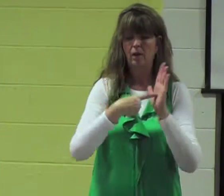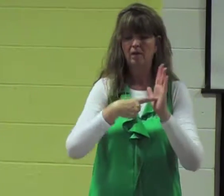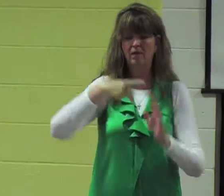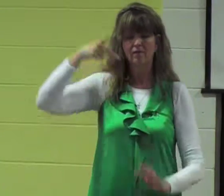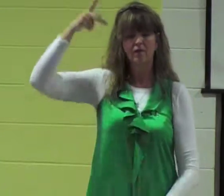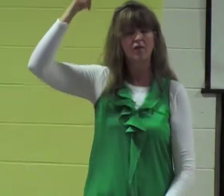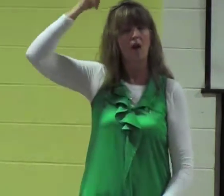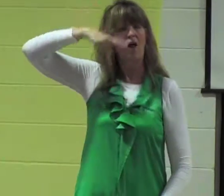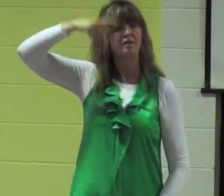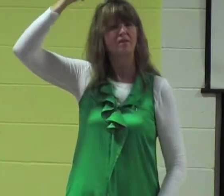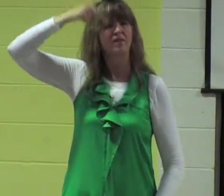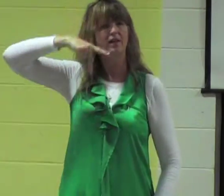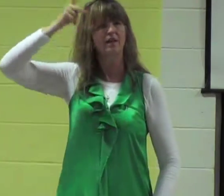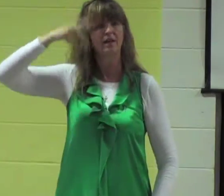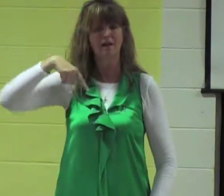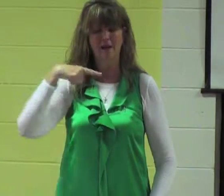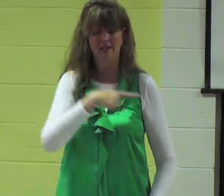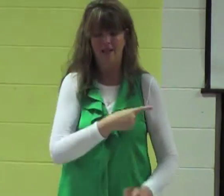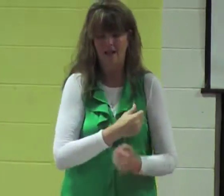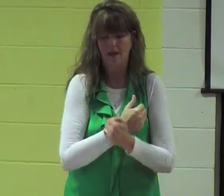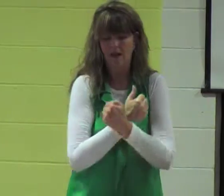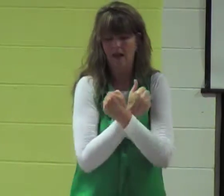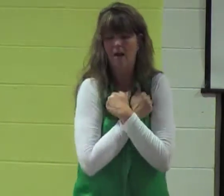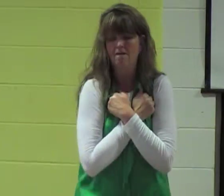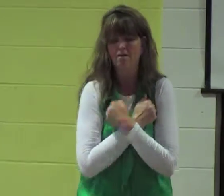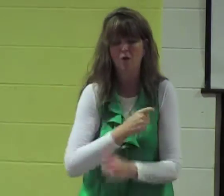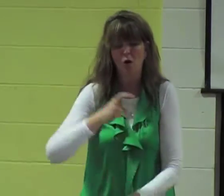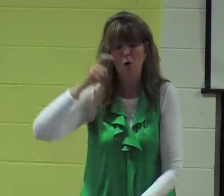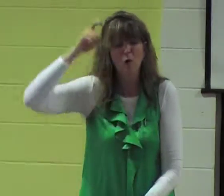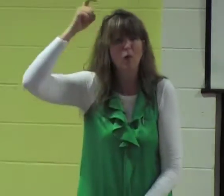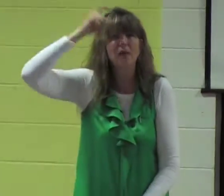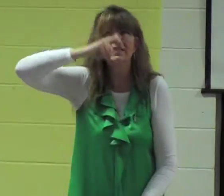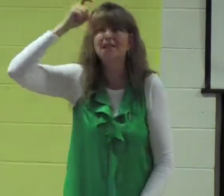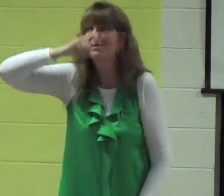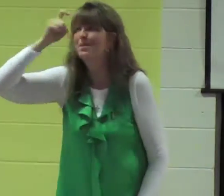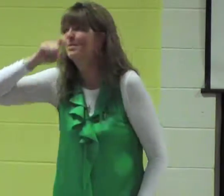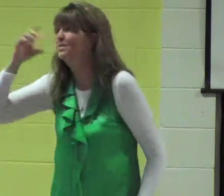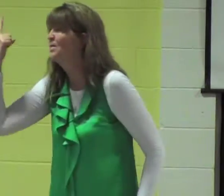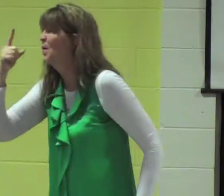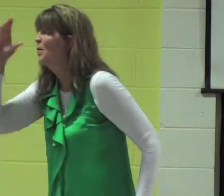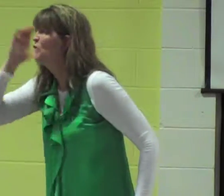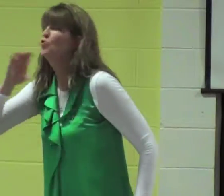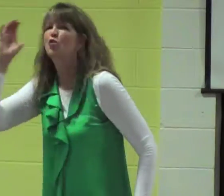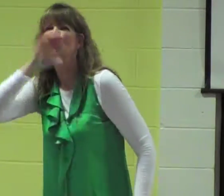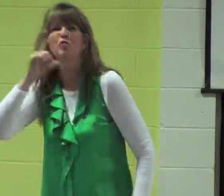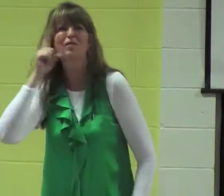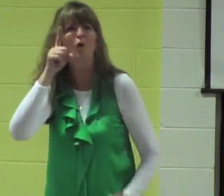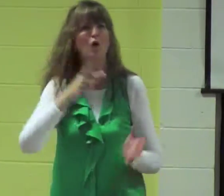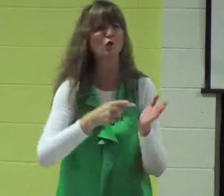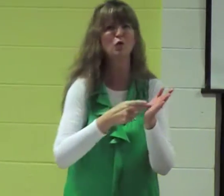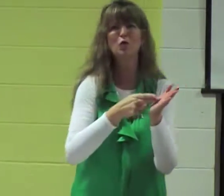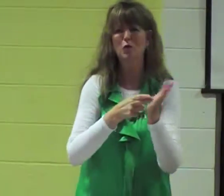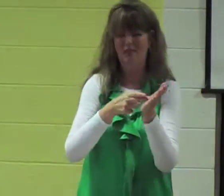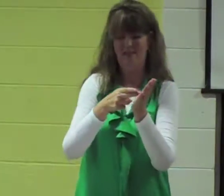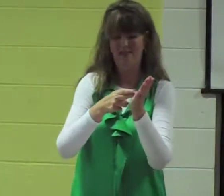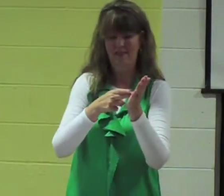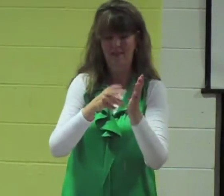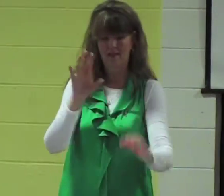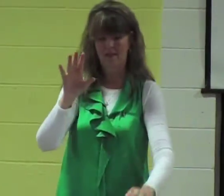The Greeks were the Gentiles and they represented philosophy. They were lovers of wisdom. They were